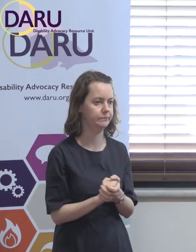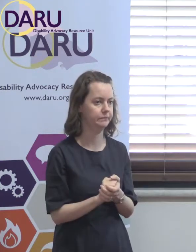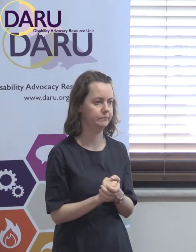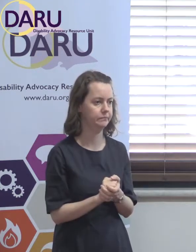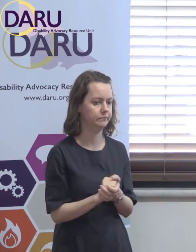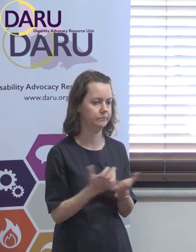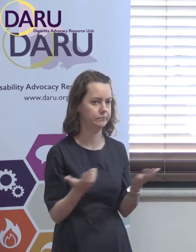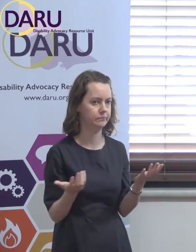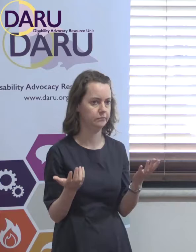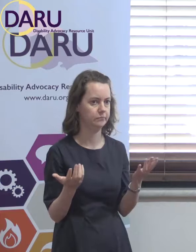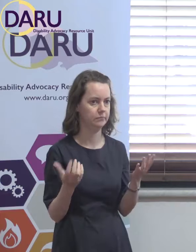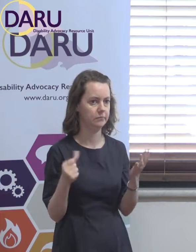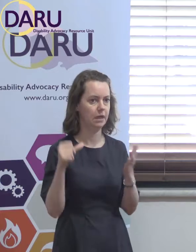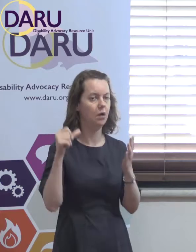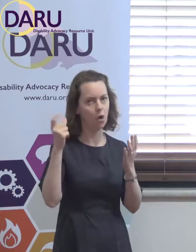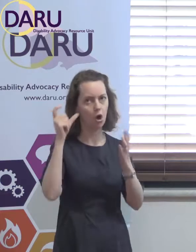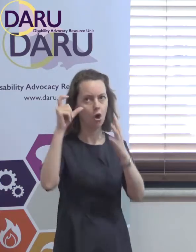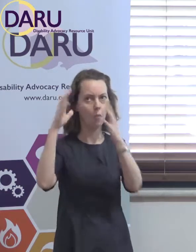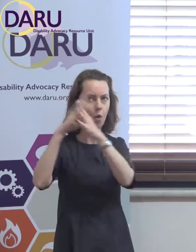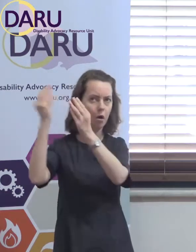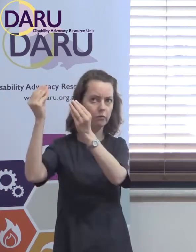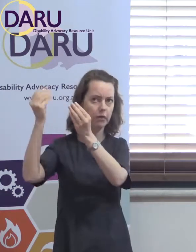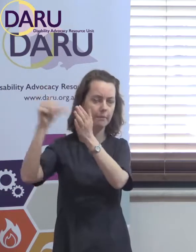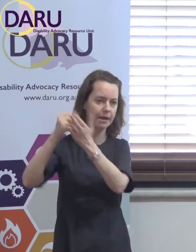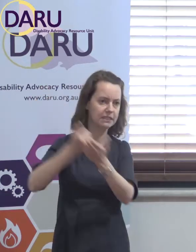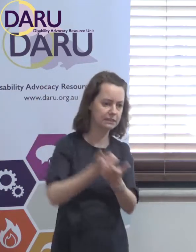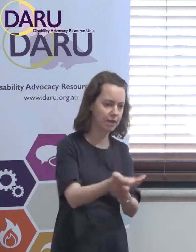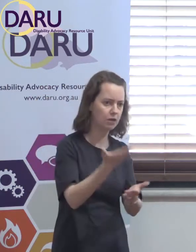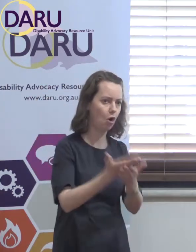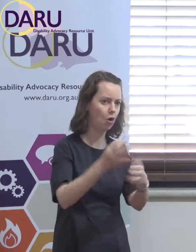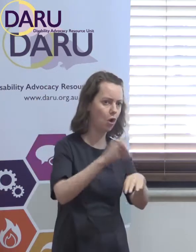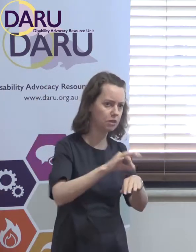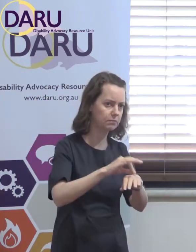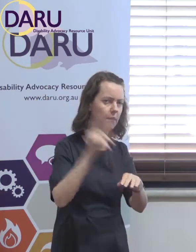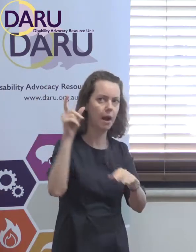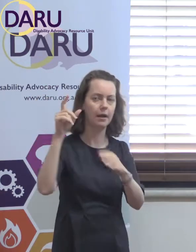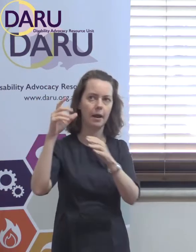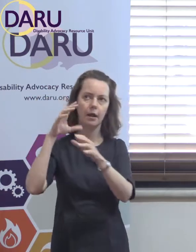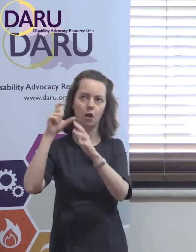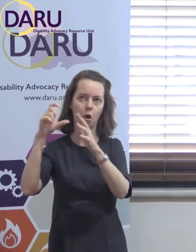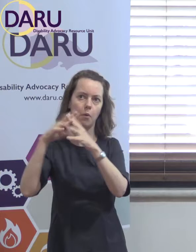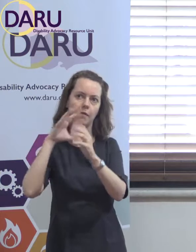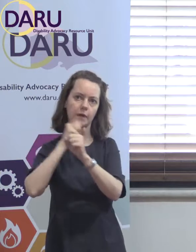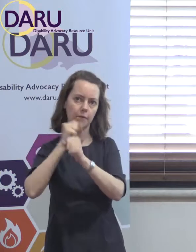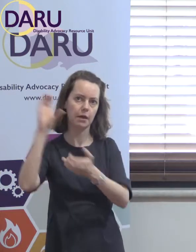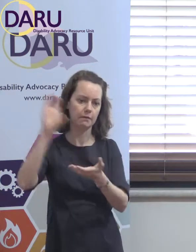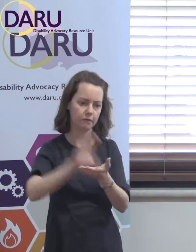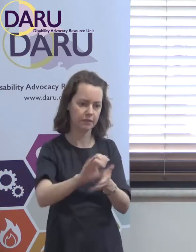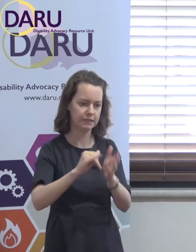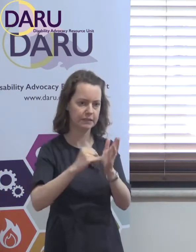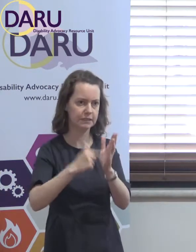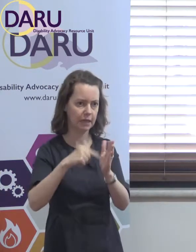I mean, the money, you know, does flow through from the Commonwealth, but, you know, it's in the state budgets that those systems are funded out of.